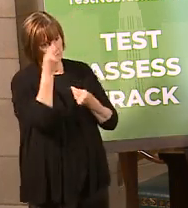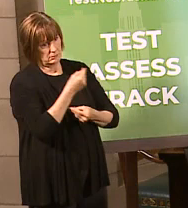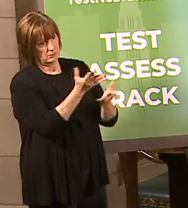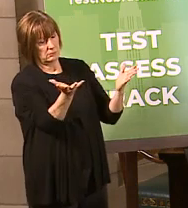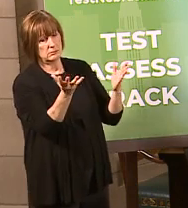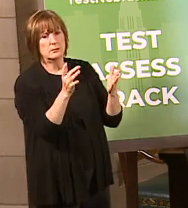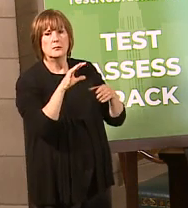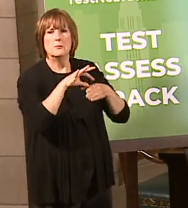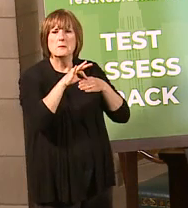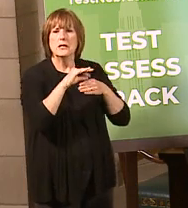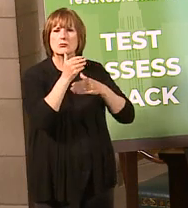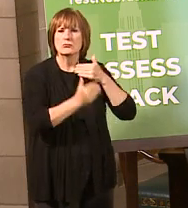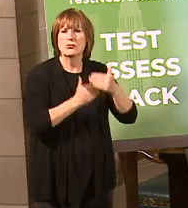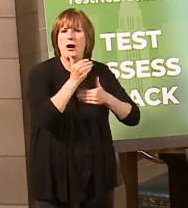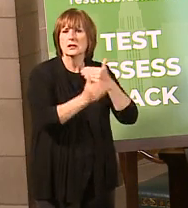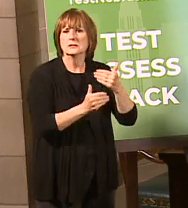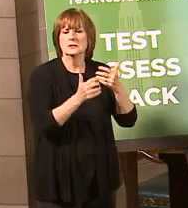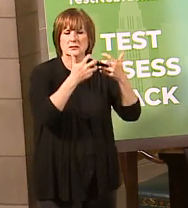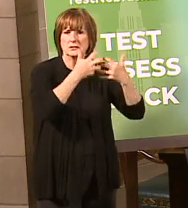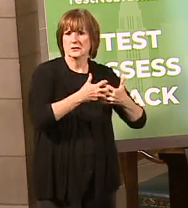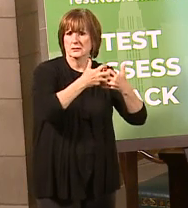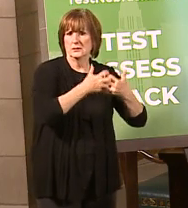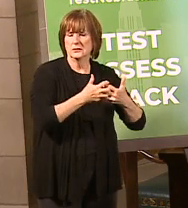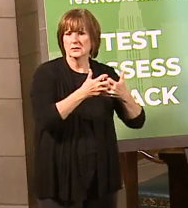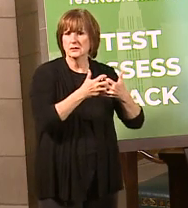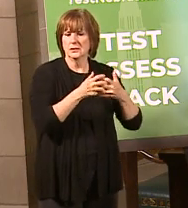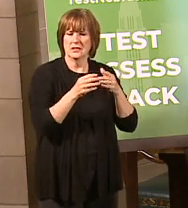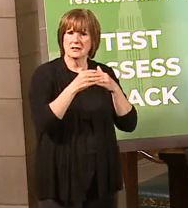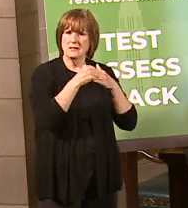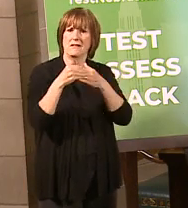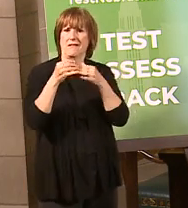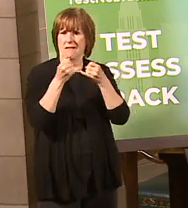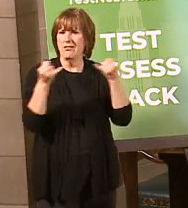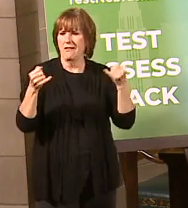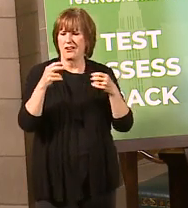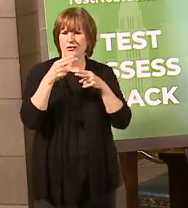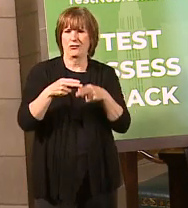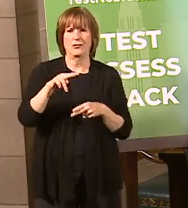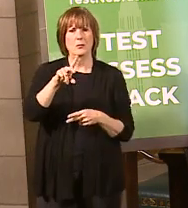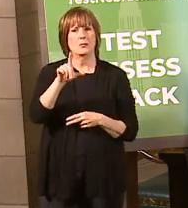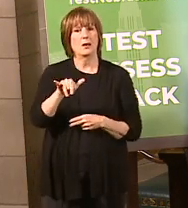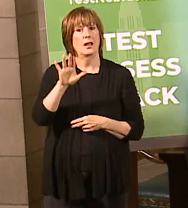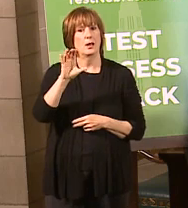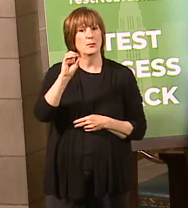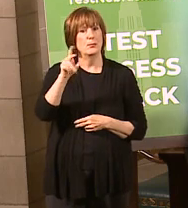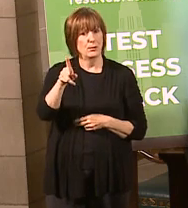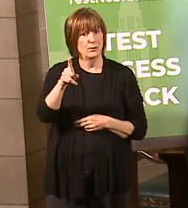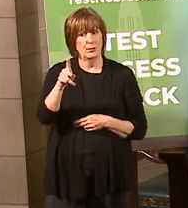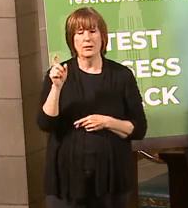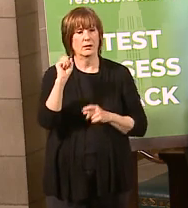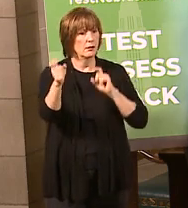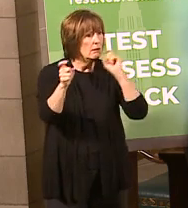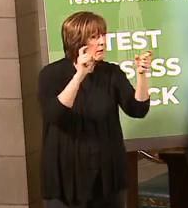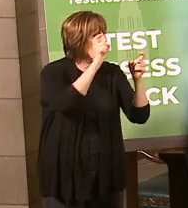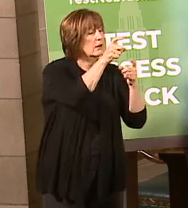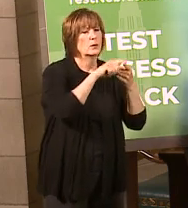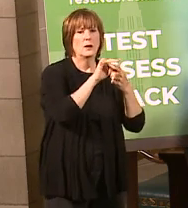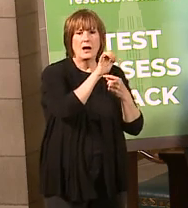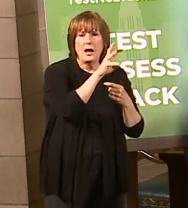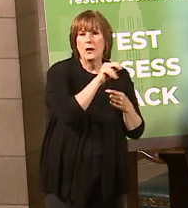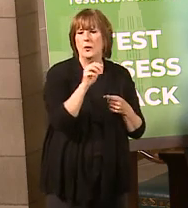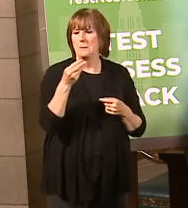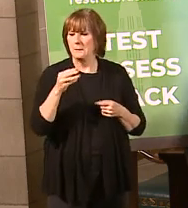processing facility COVID-19 playbook. It's out there on their website, so everybody can see it, and that has been distributed to other states like Iowa and Missouri.